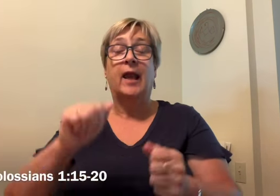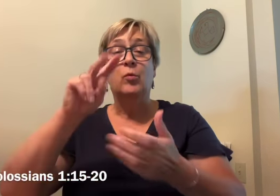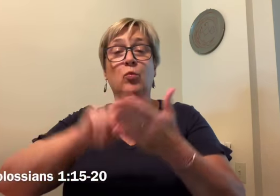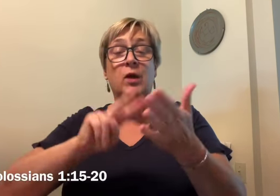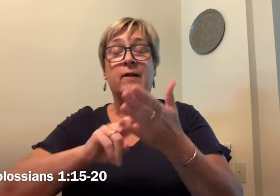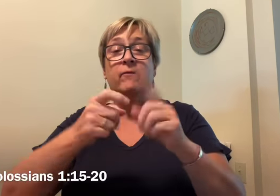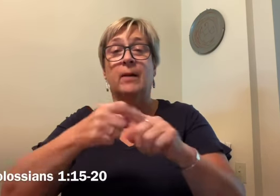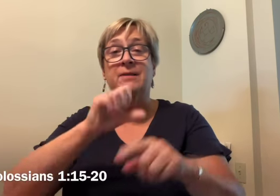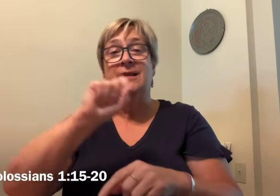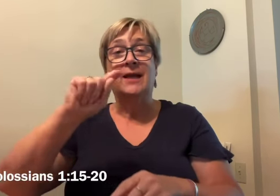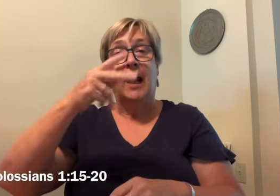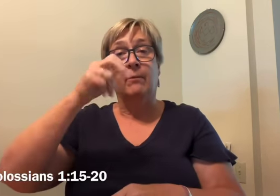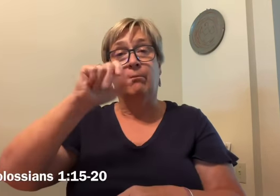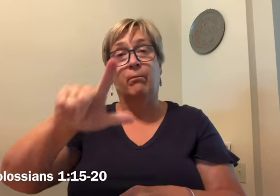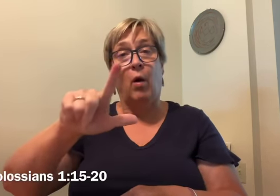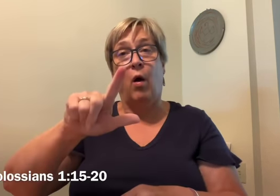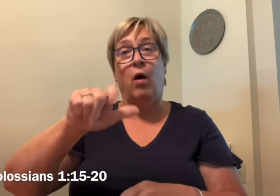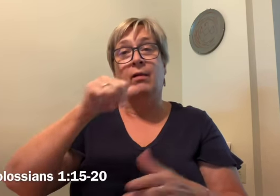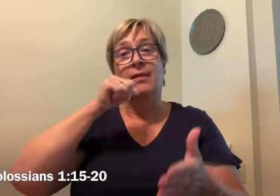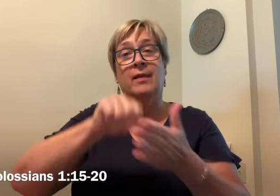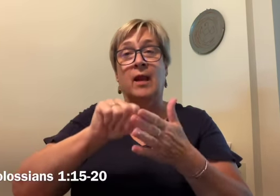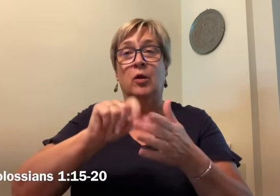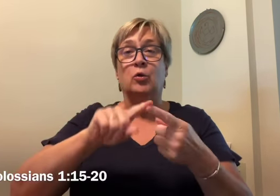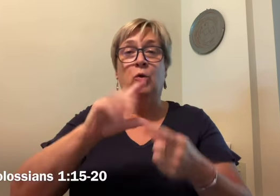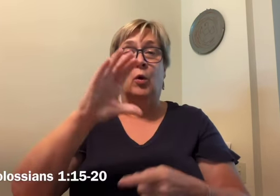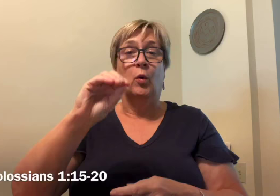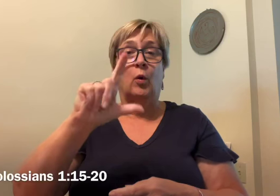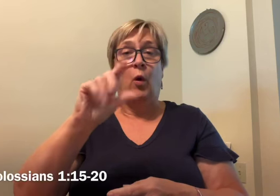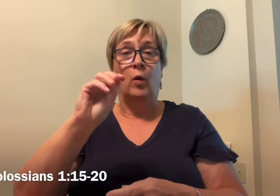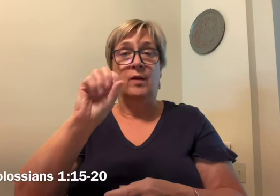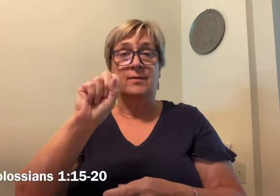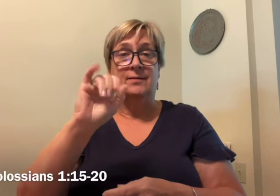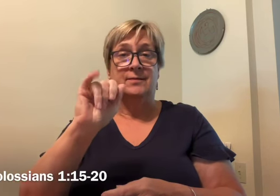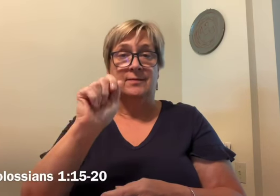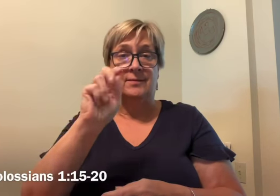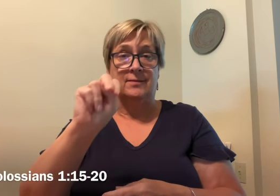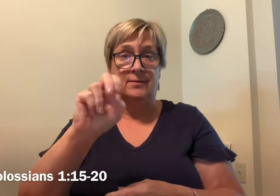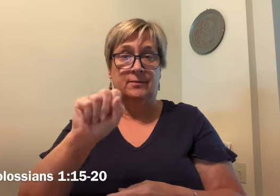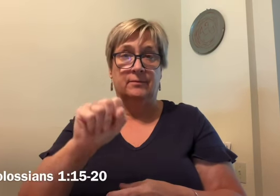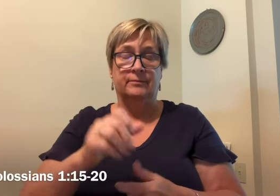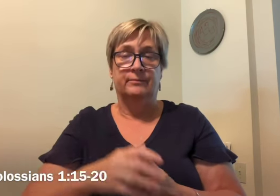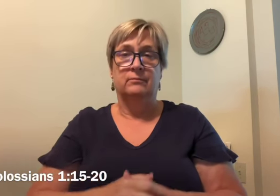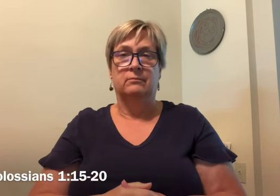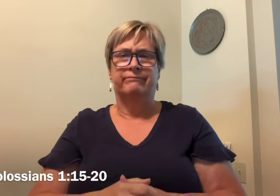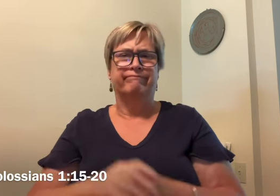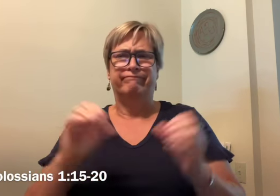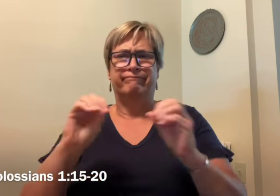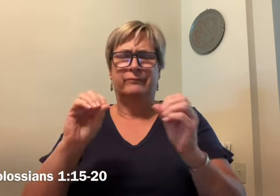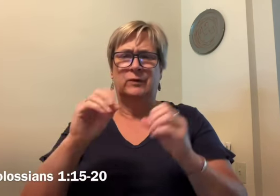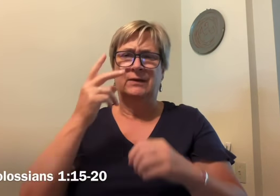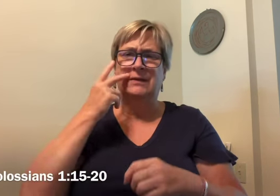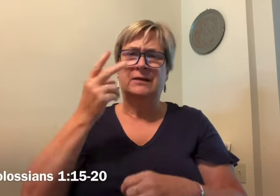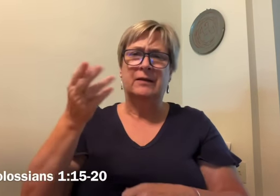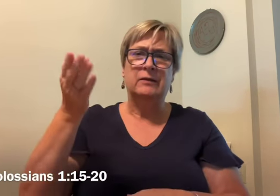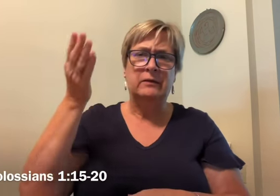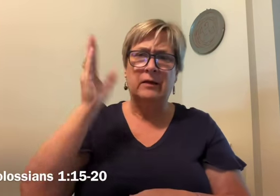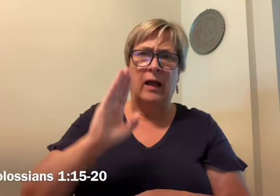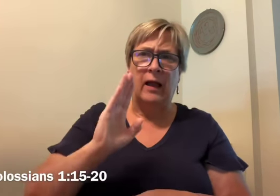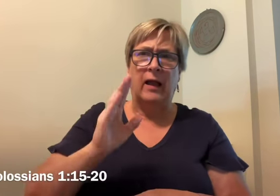A reading from St. Paul's letter to the Colossians. Jesus